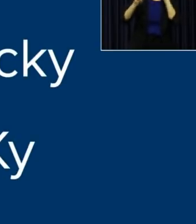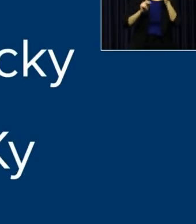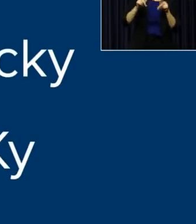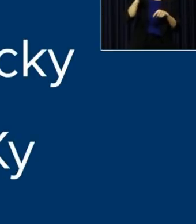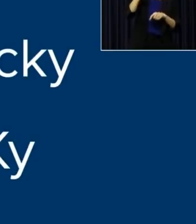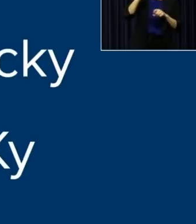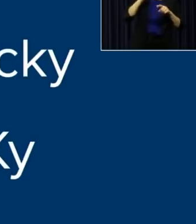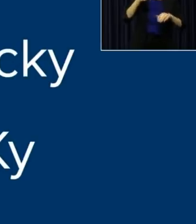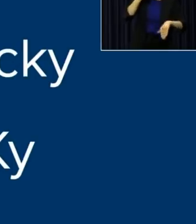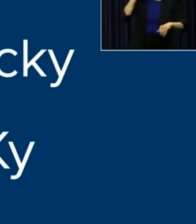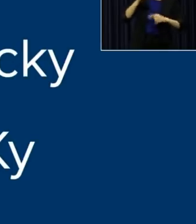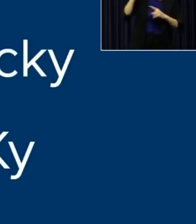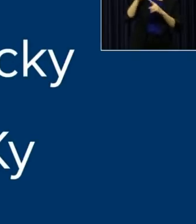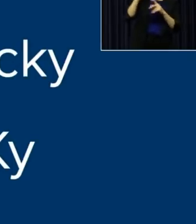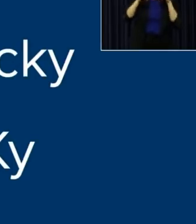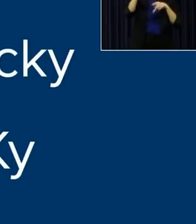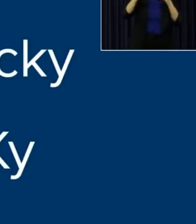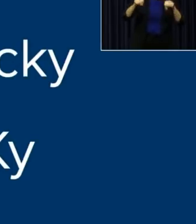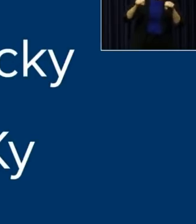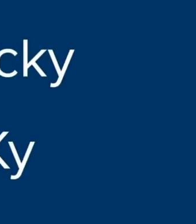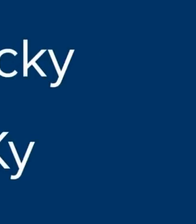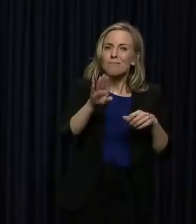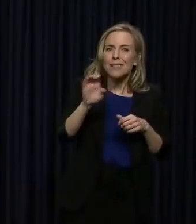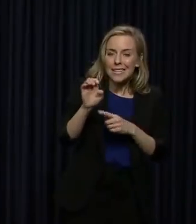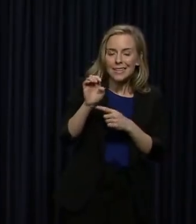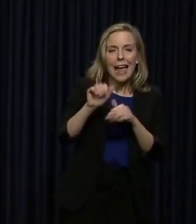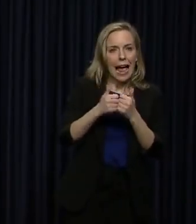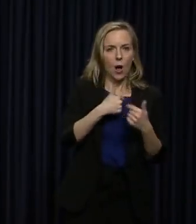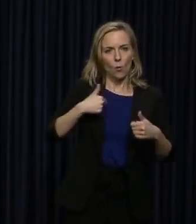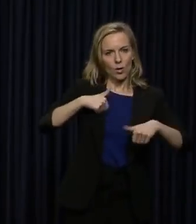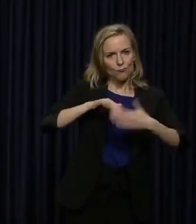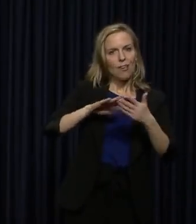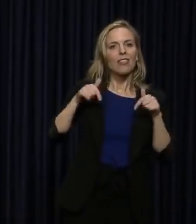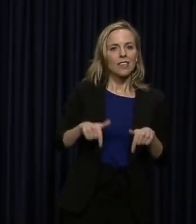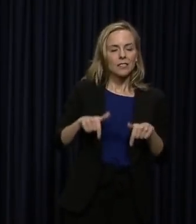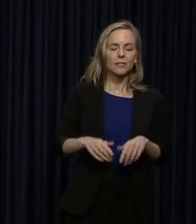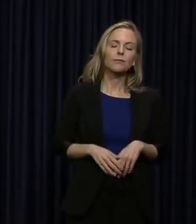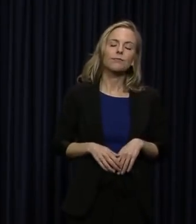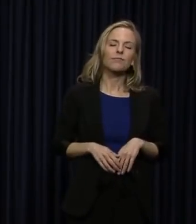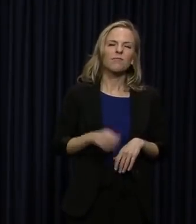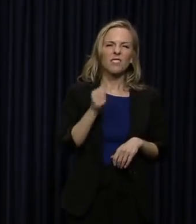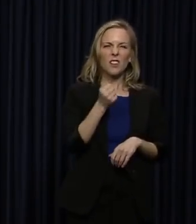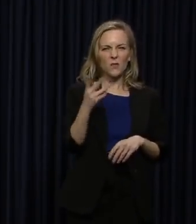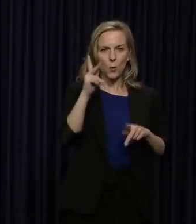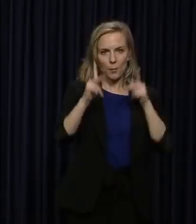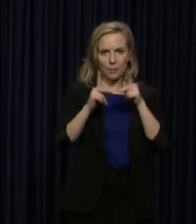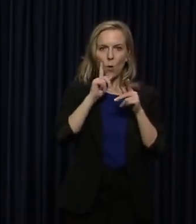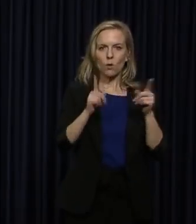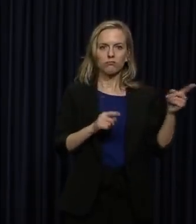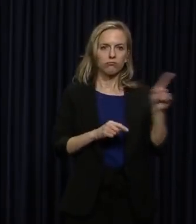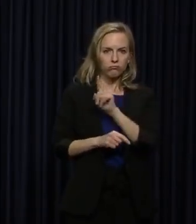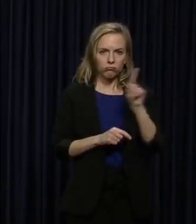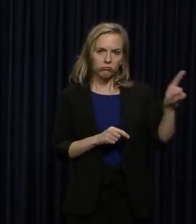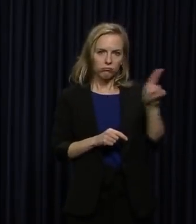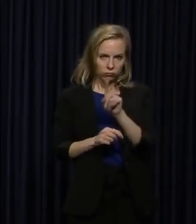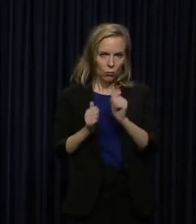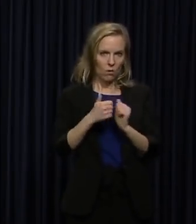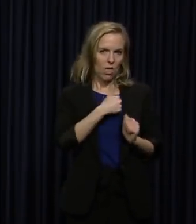very best people that you can be. And how we address this. Got a couple of folks that are here with us today.